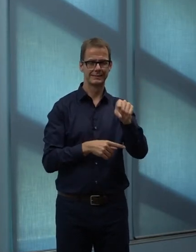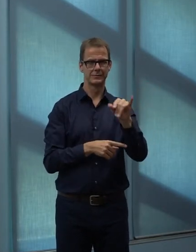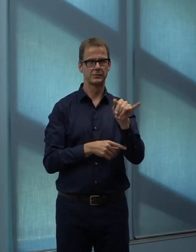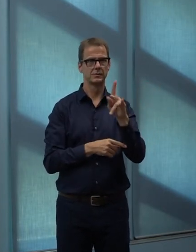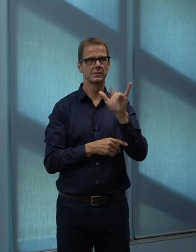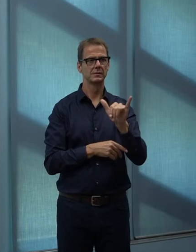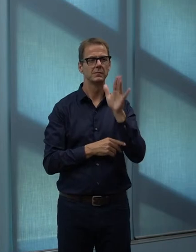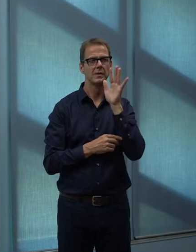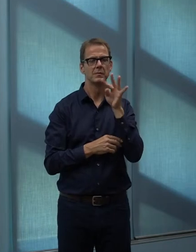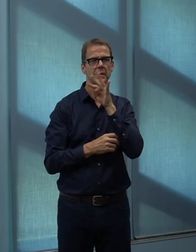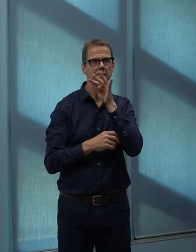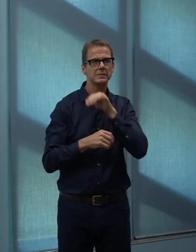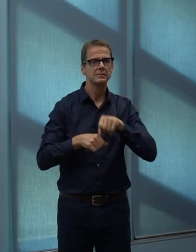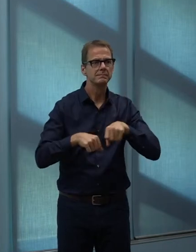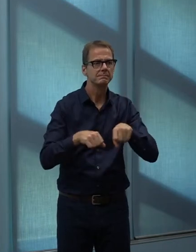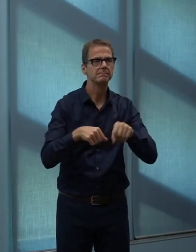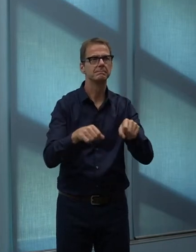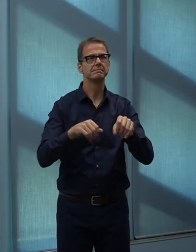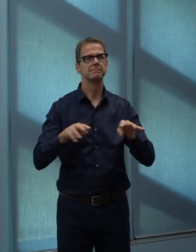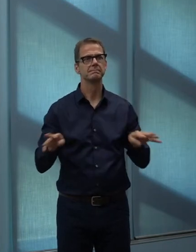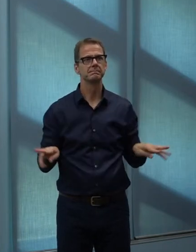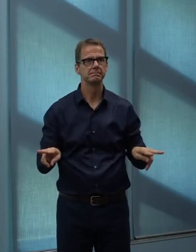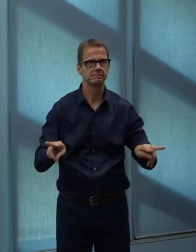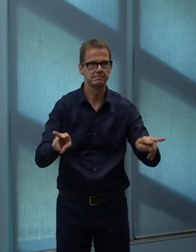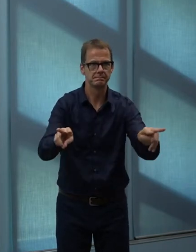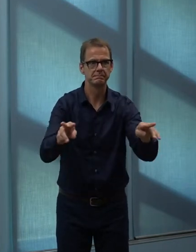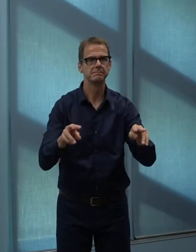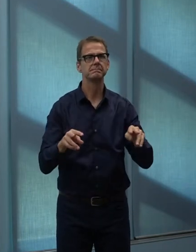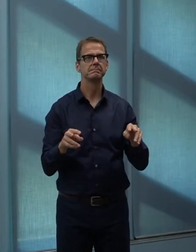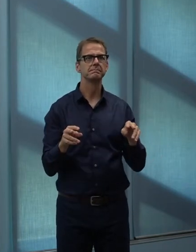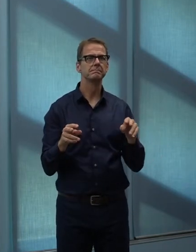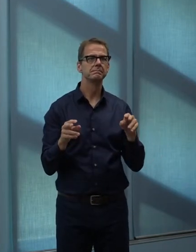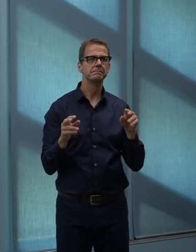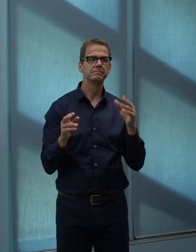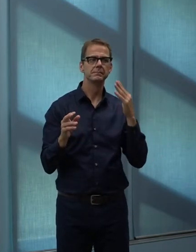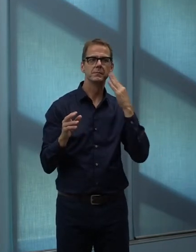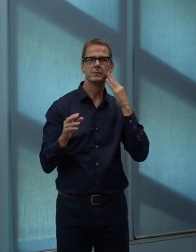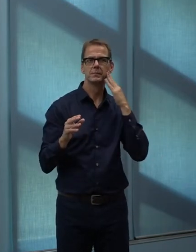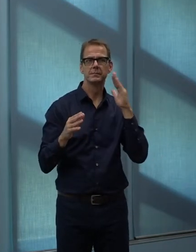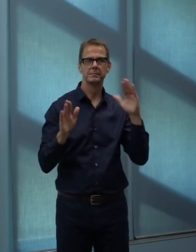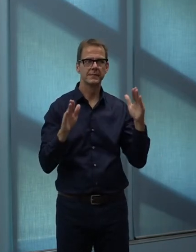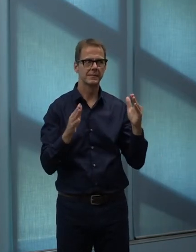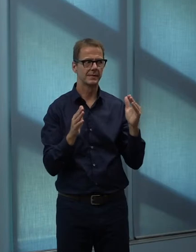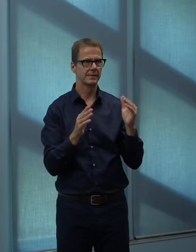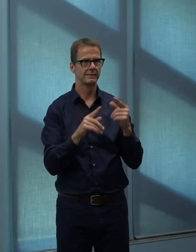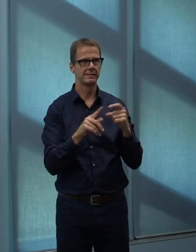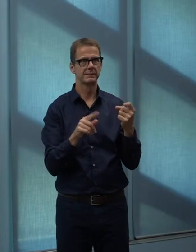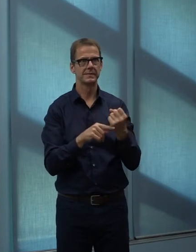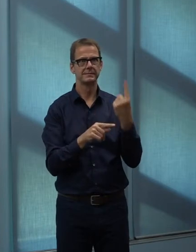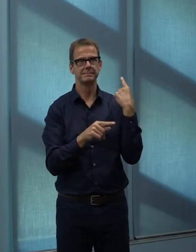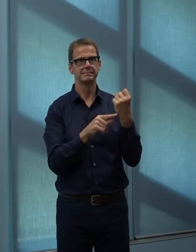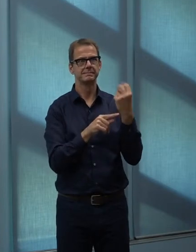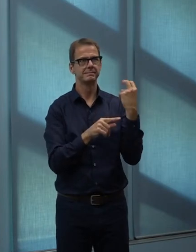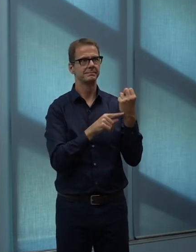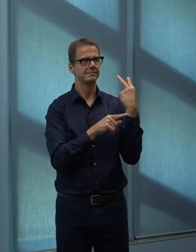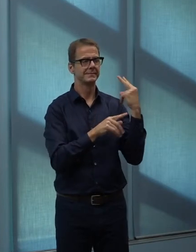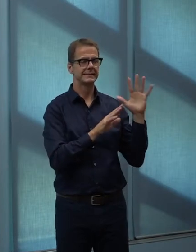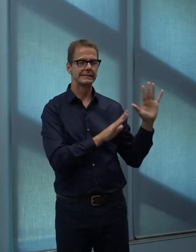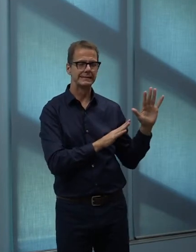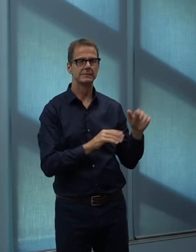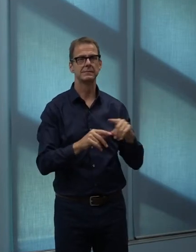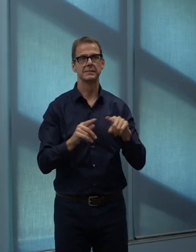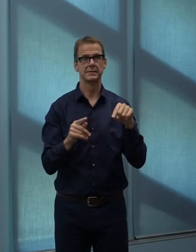anticipate conversations with Council on July 6th to continue this service level discussion. We want to thank